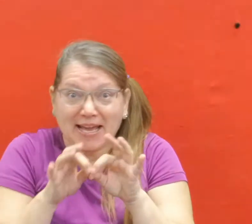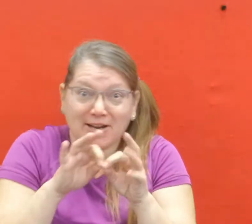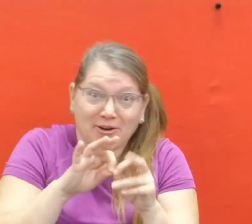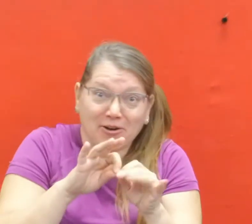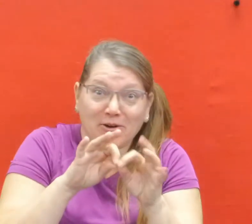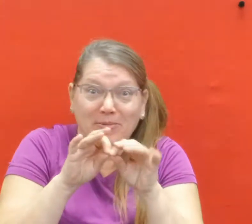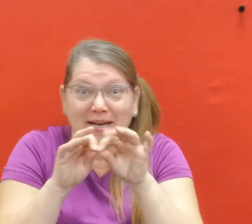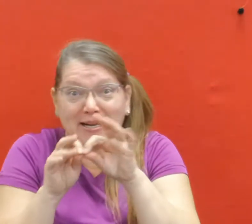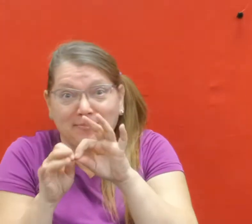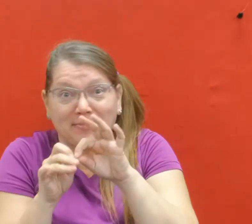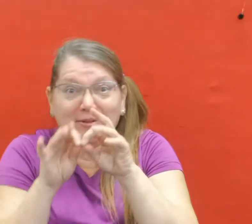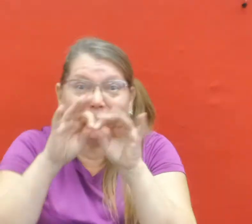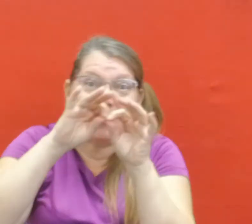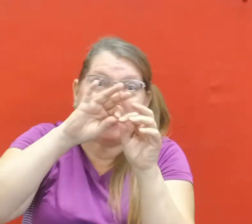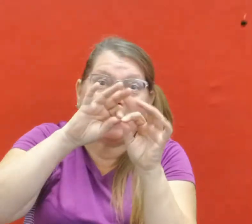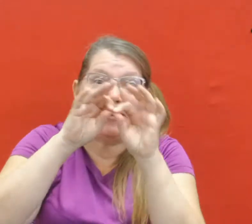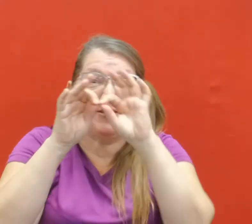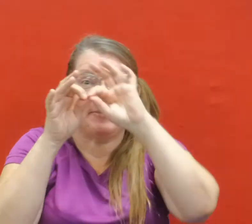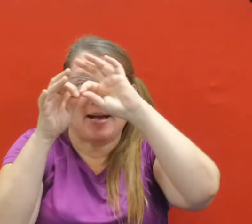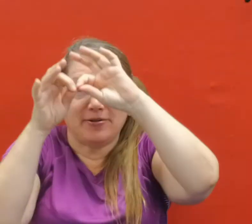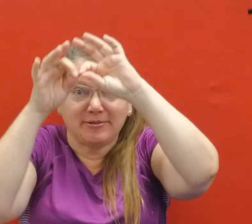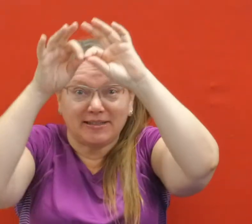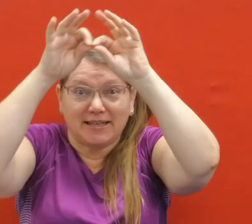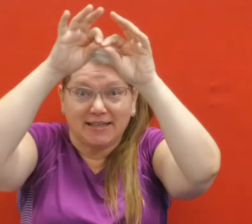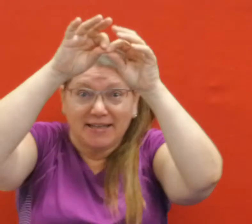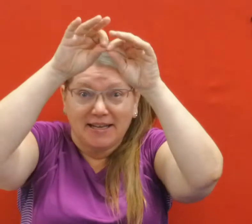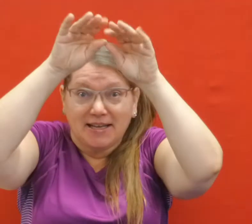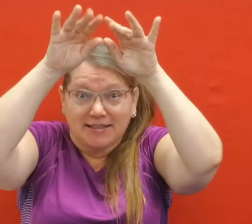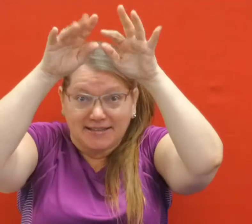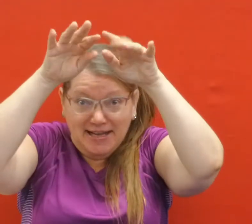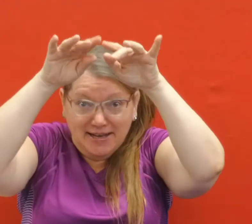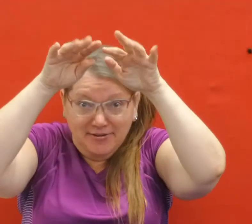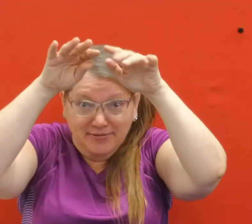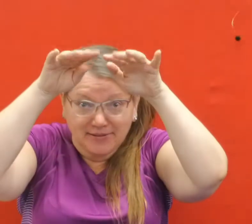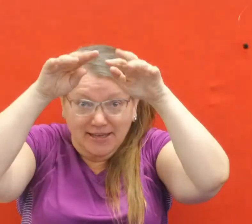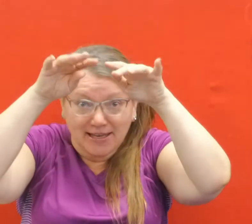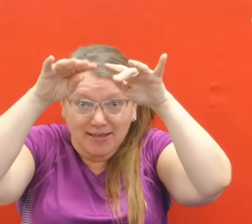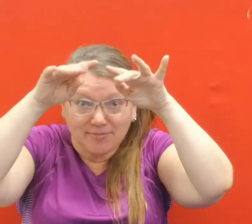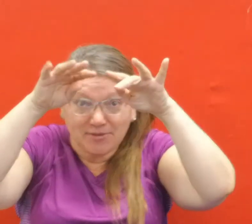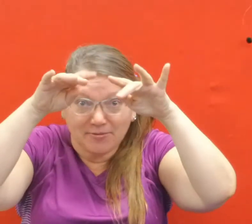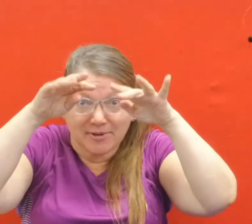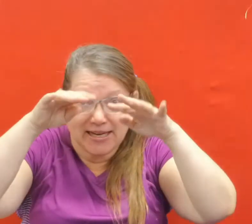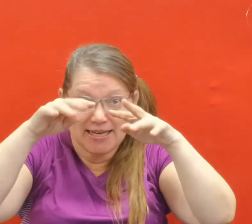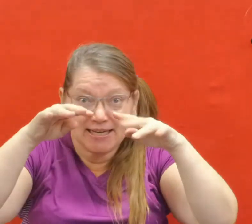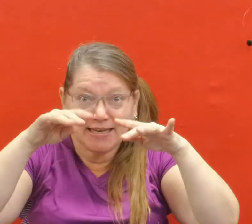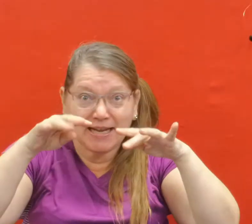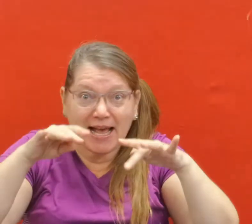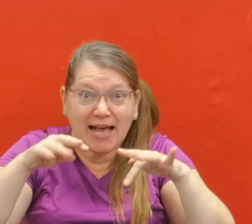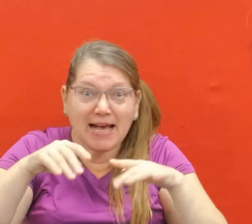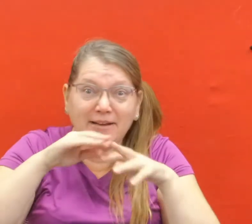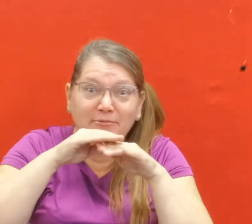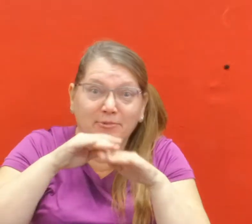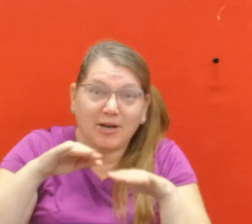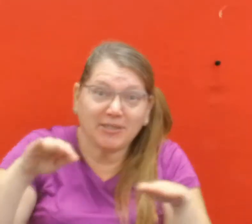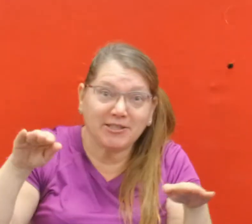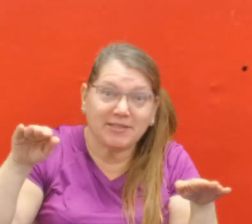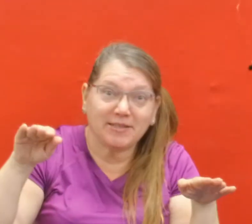went up the water spout. Down came the rain and washed the